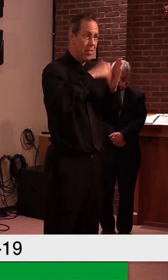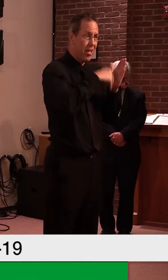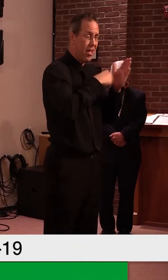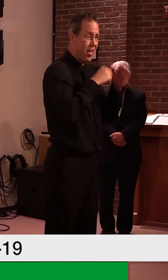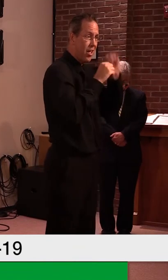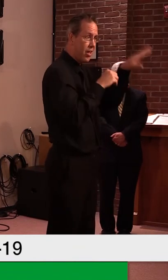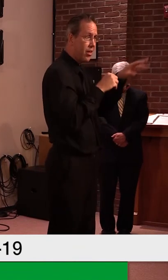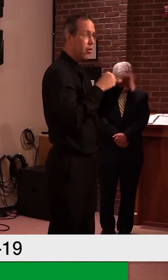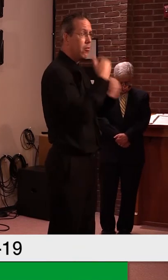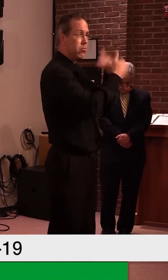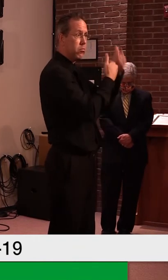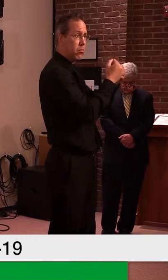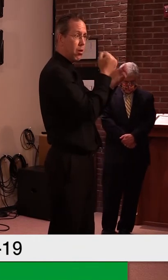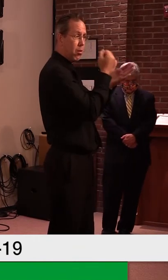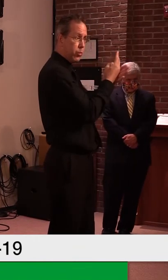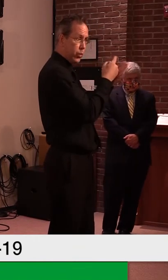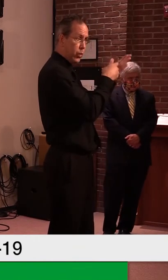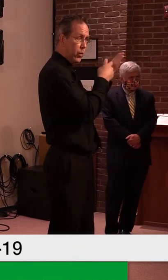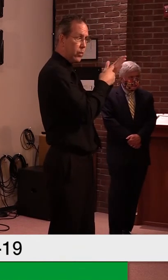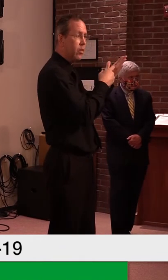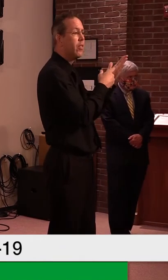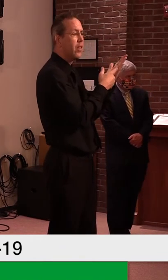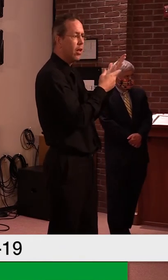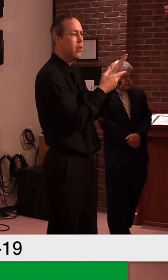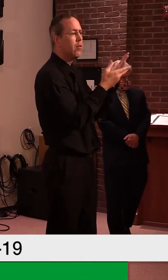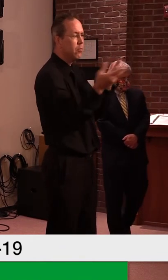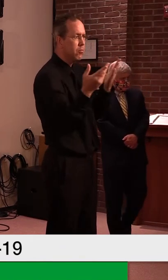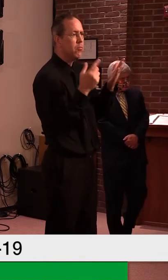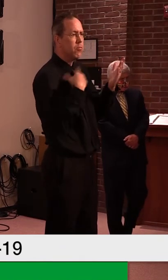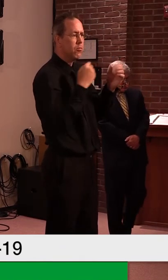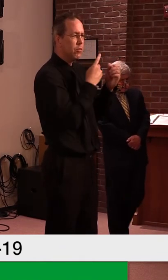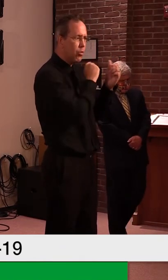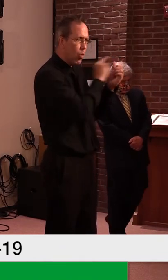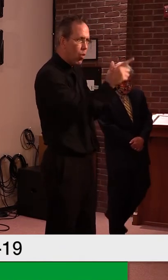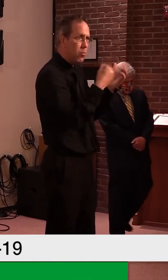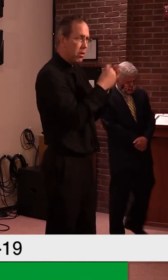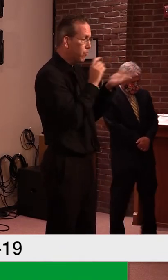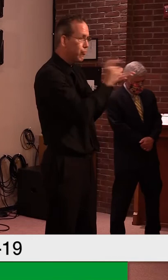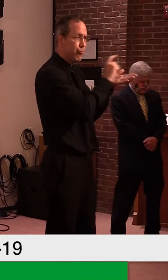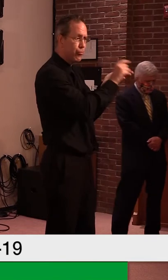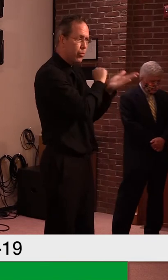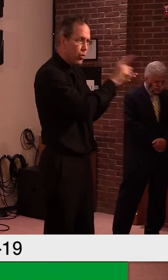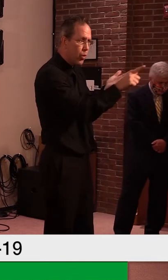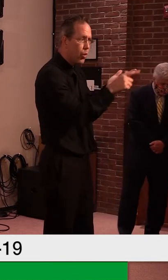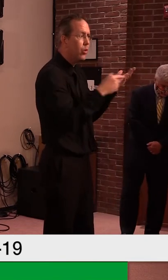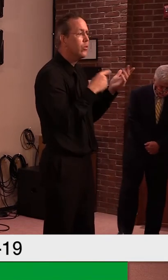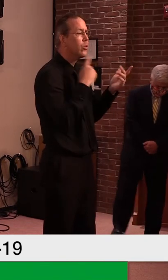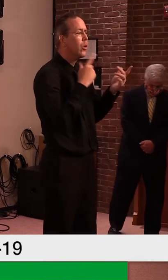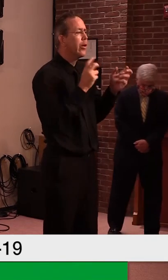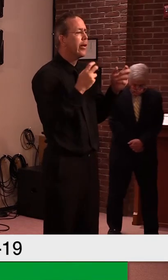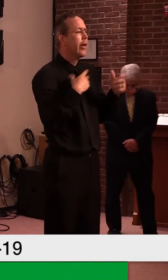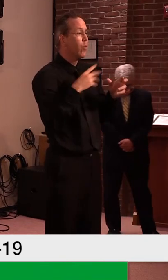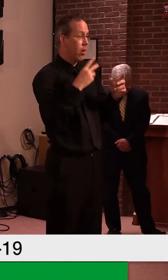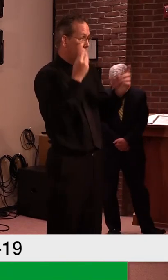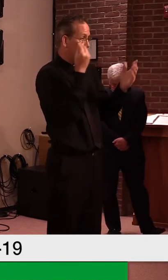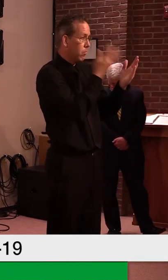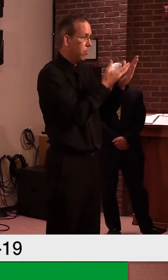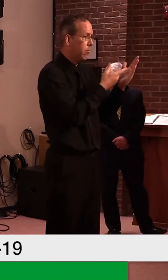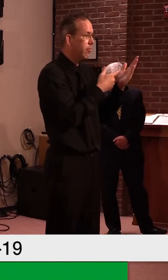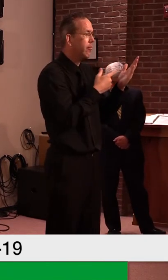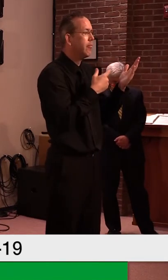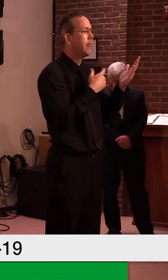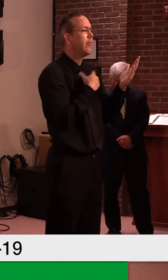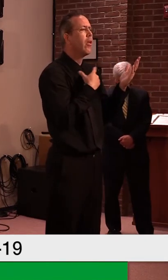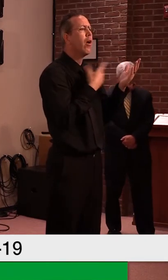cover all of those apps. So if they're in the queue and they've received, um, recommended for approval, if they receive final approval, they will,